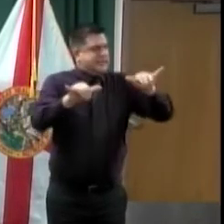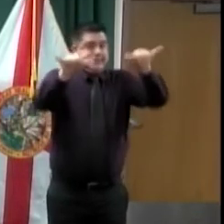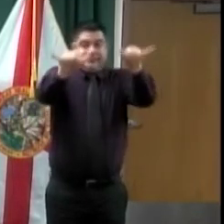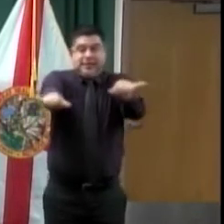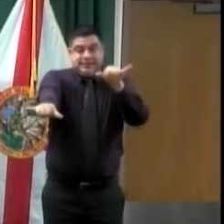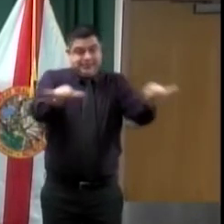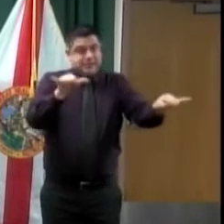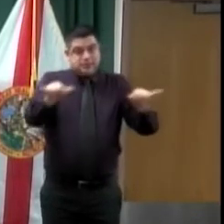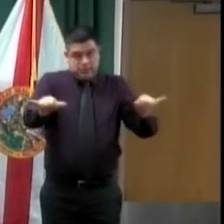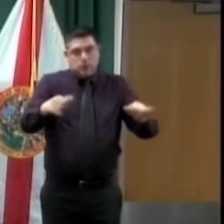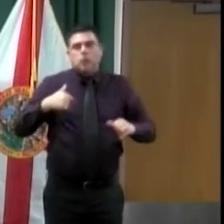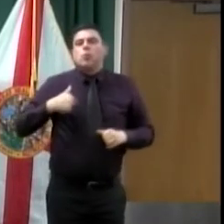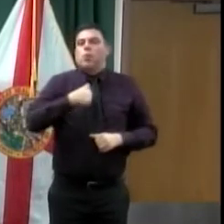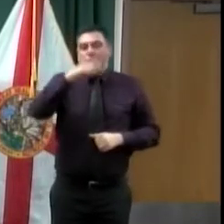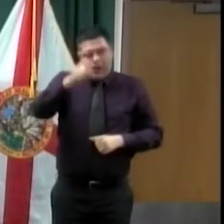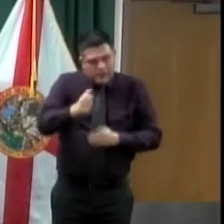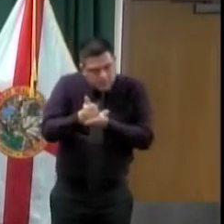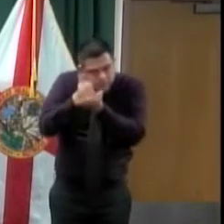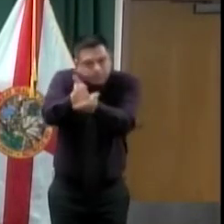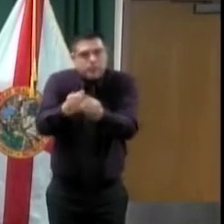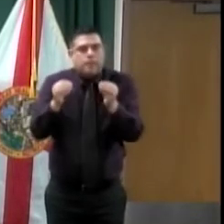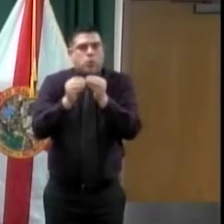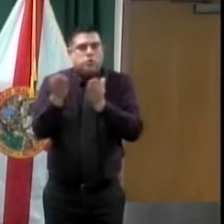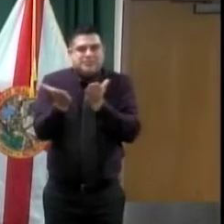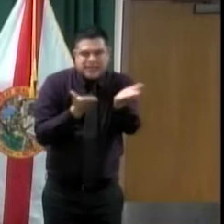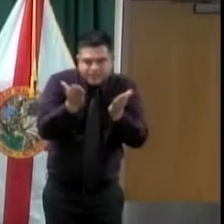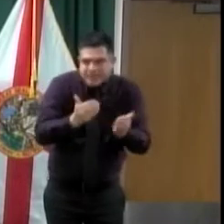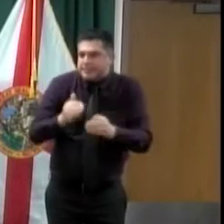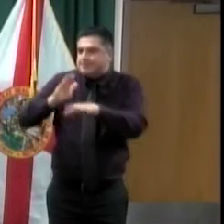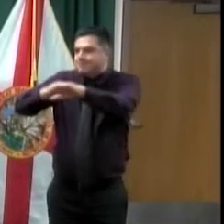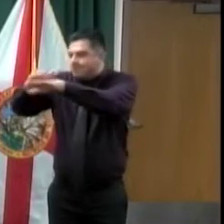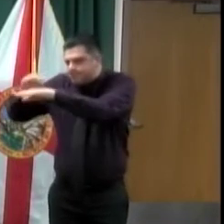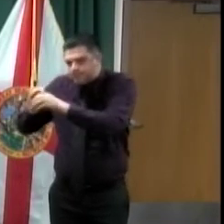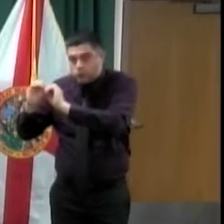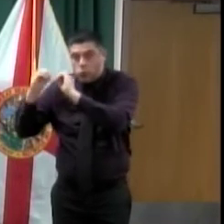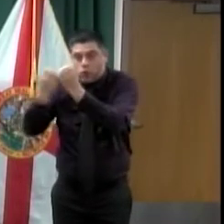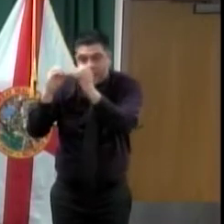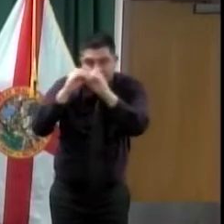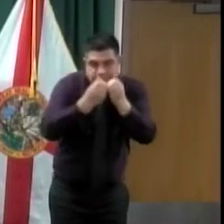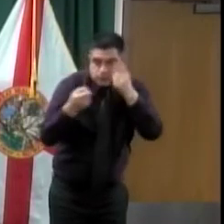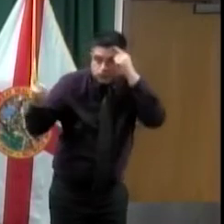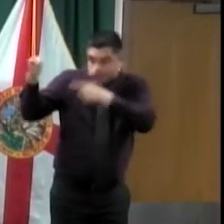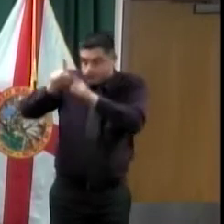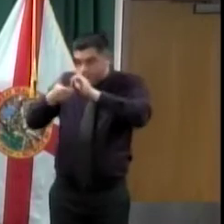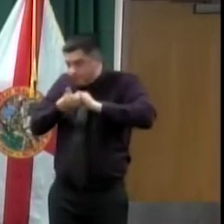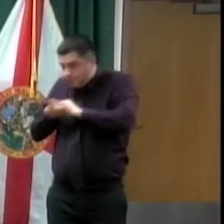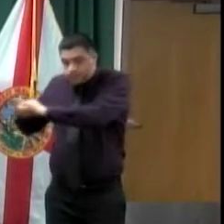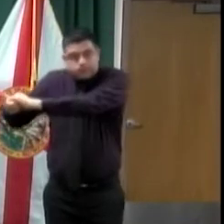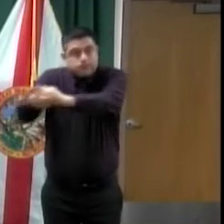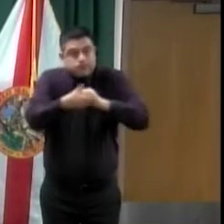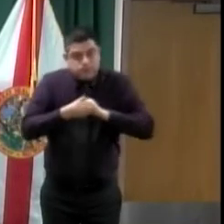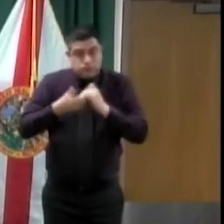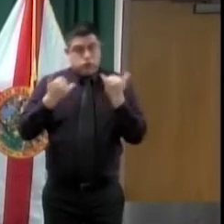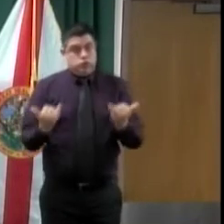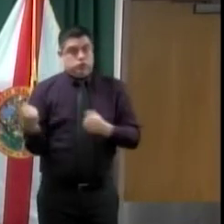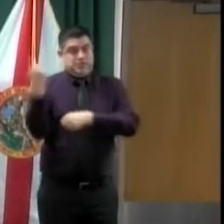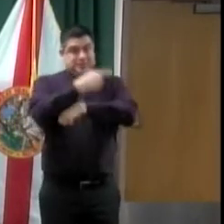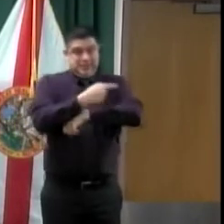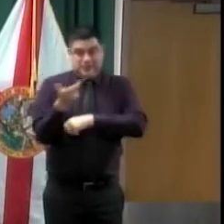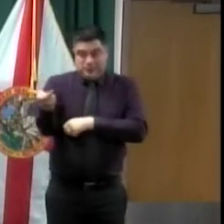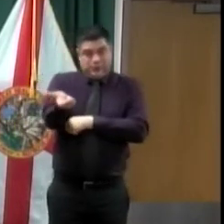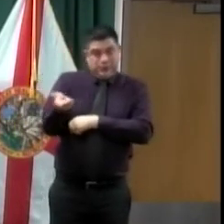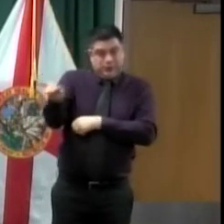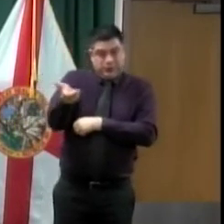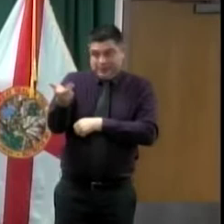the partnership of our nonprofit organizations. We have three nonprofit organizations today that have been instrumental during this entire event.